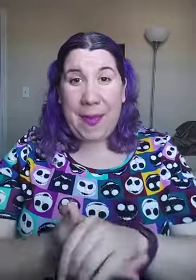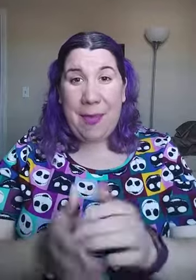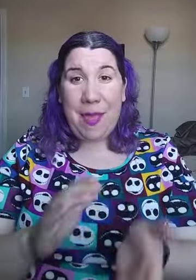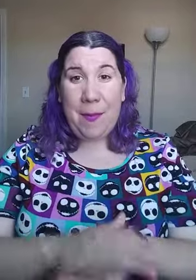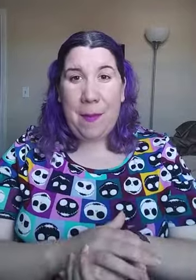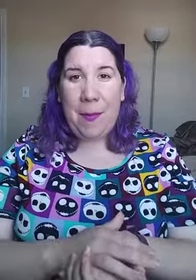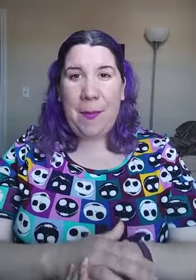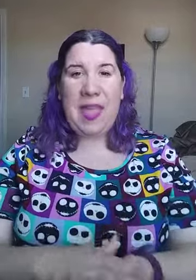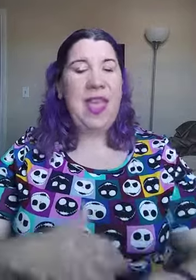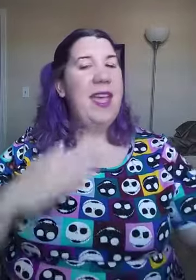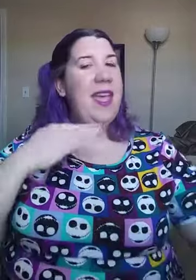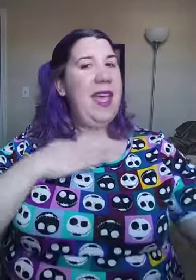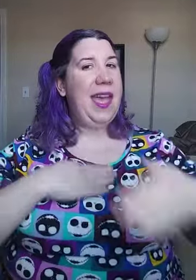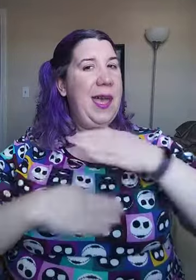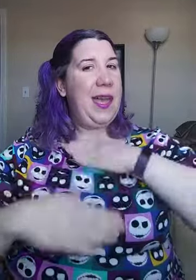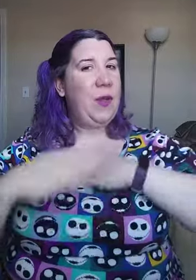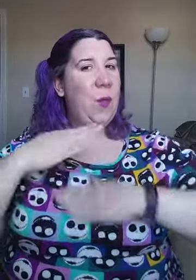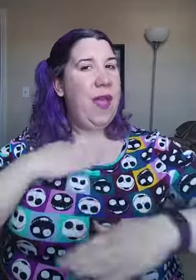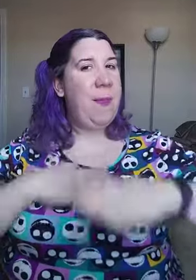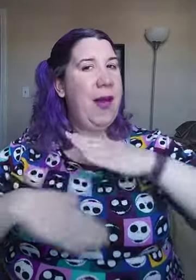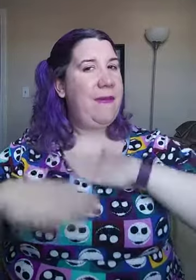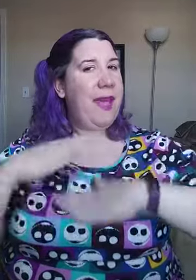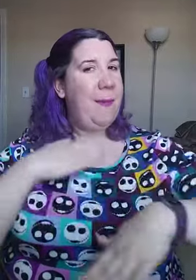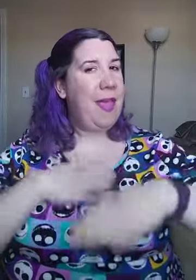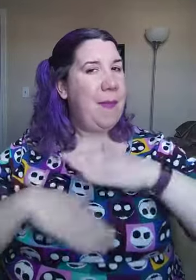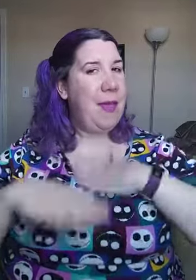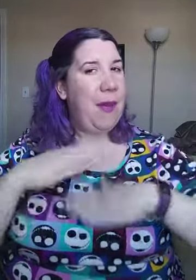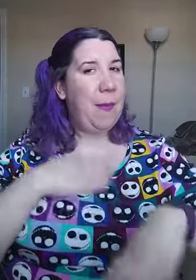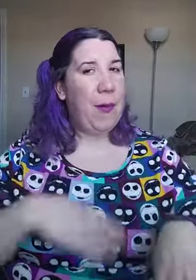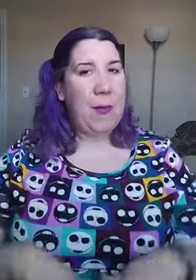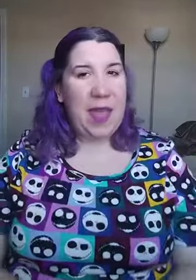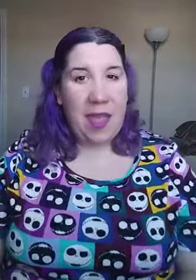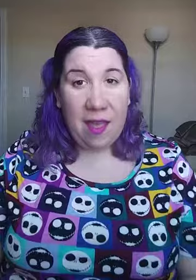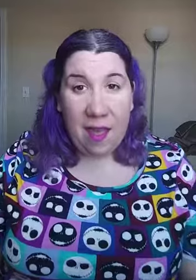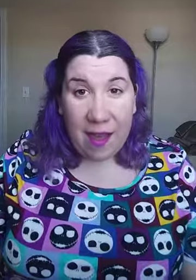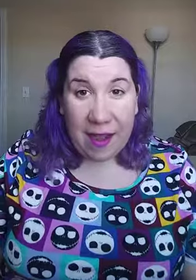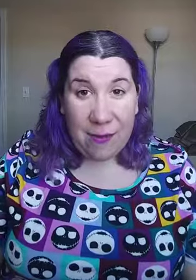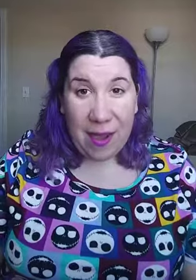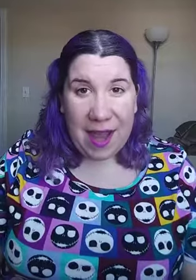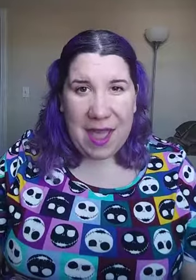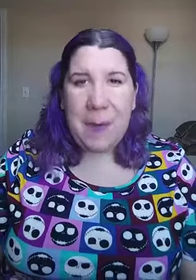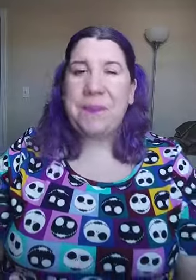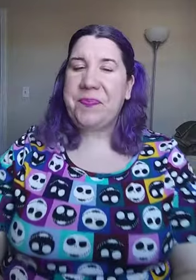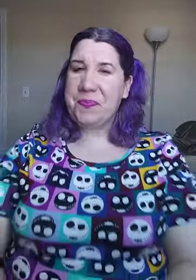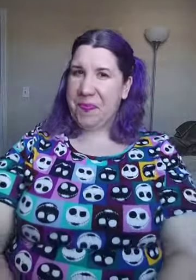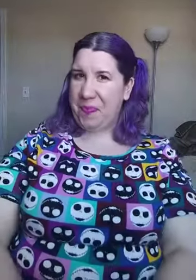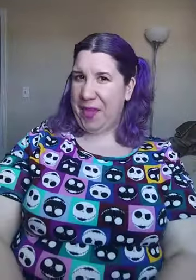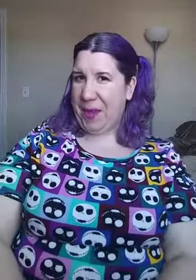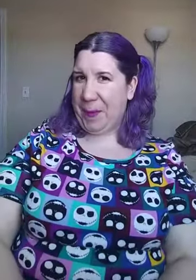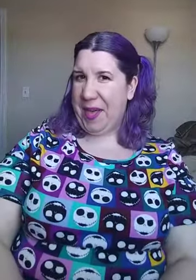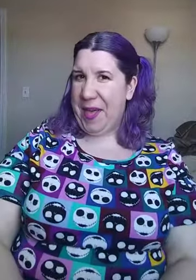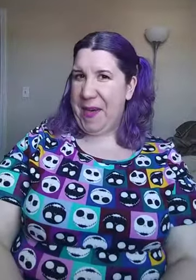baby bumblebee and wipe off that baby bumblebee. Are you ready? Here we go!